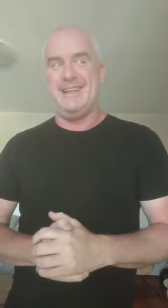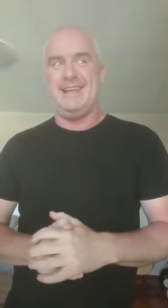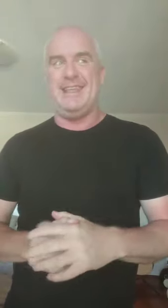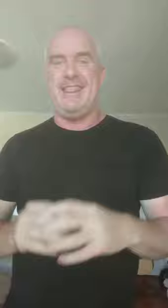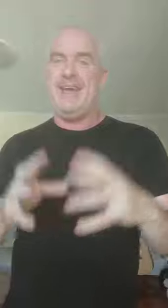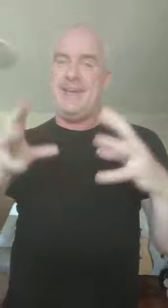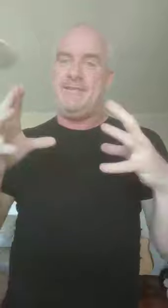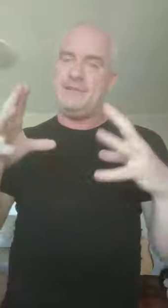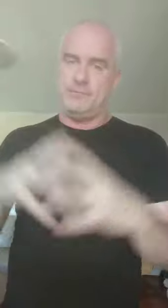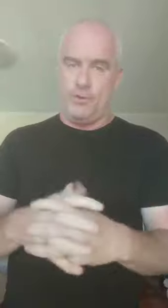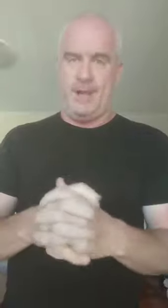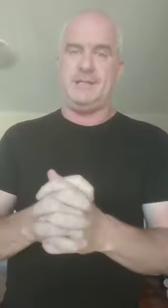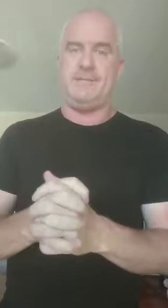they have small minds.